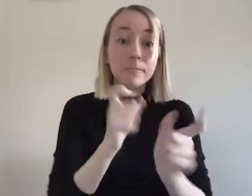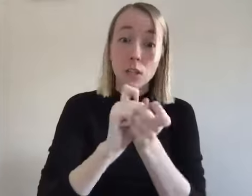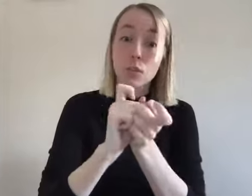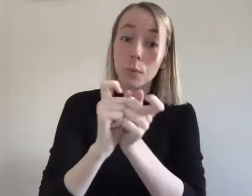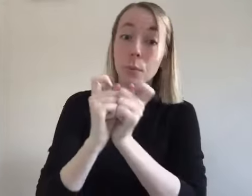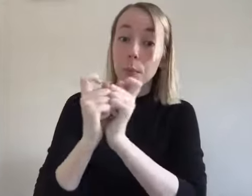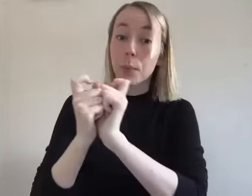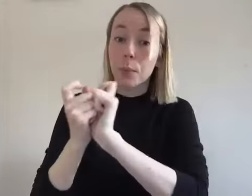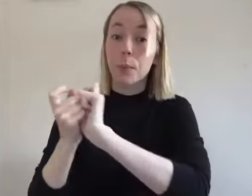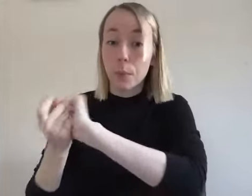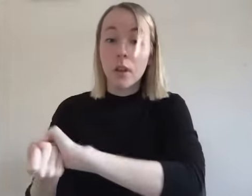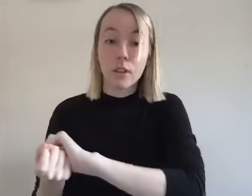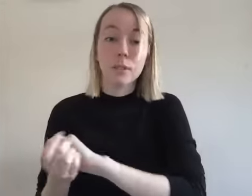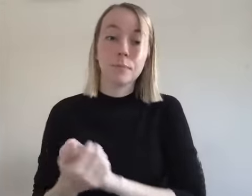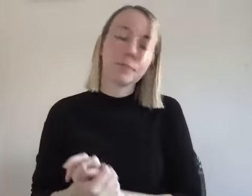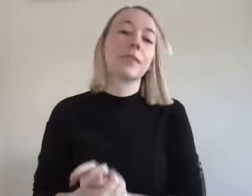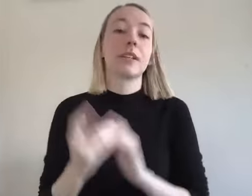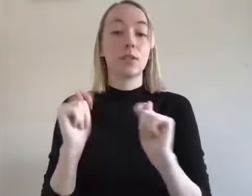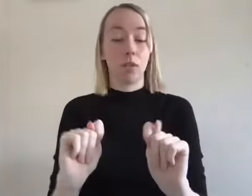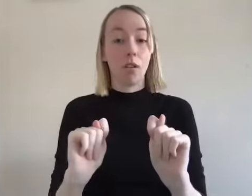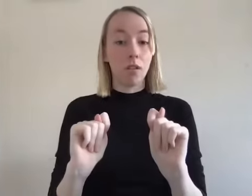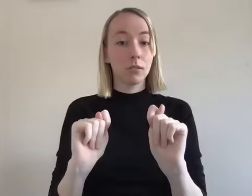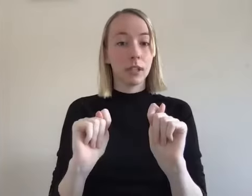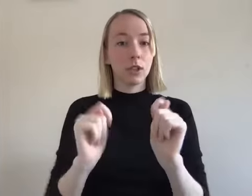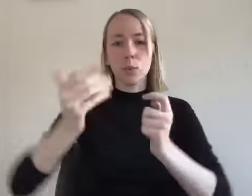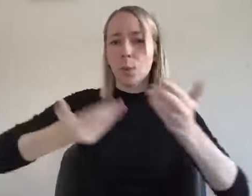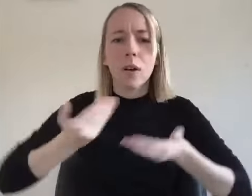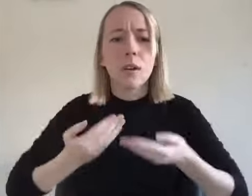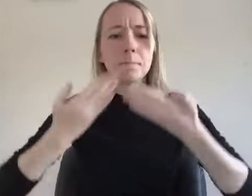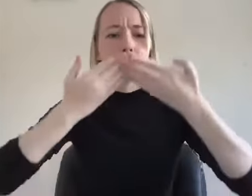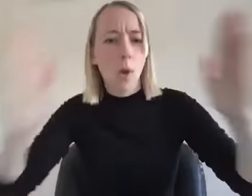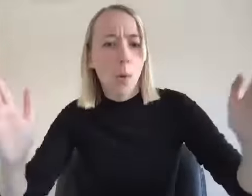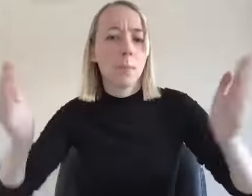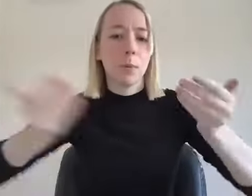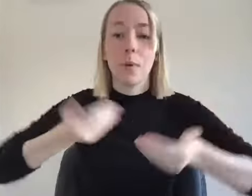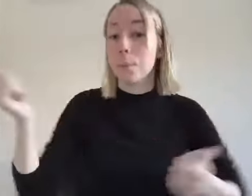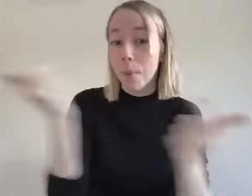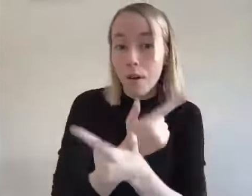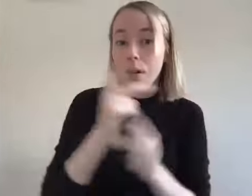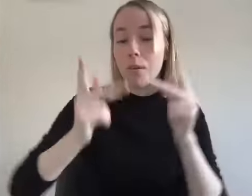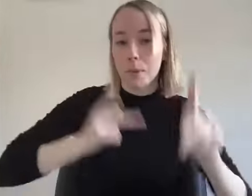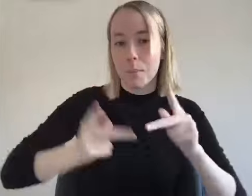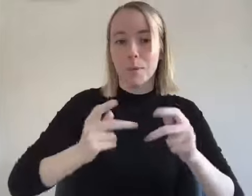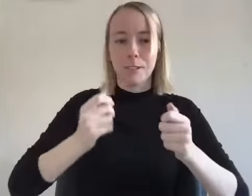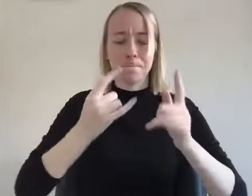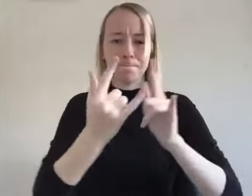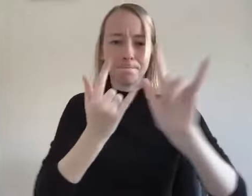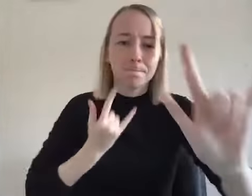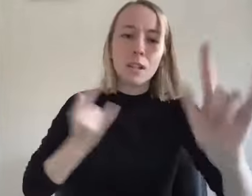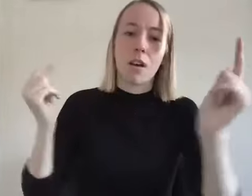is going through a lot of change and al-anon itself is also trying to welcome and be open to welcoming everybody to give that